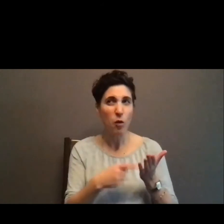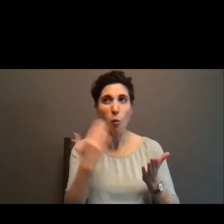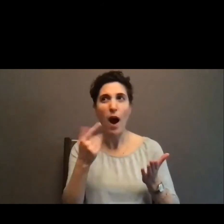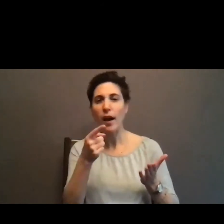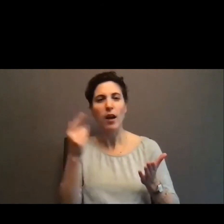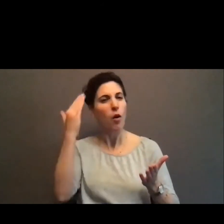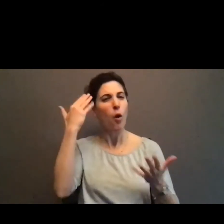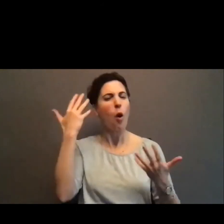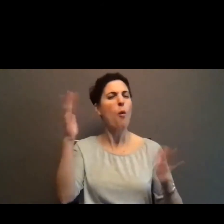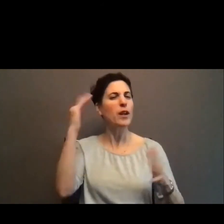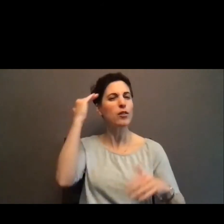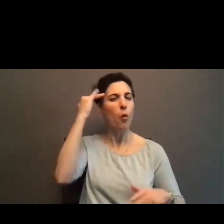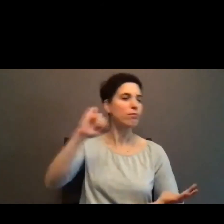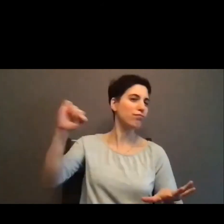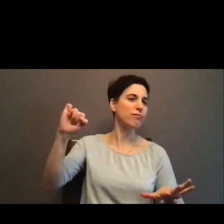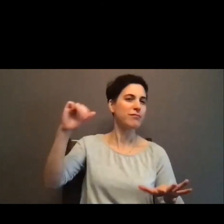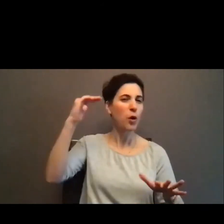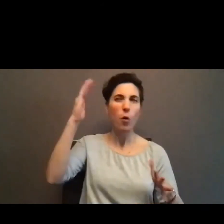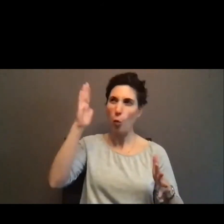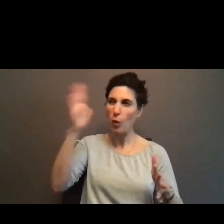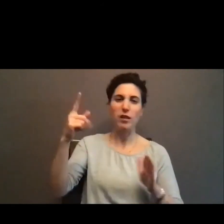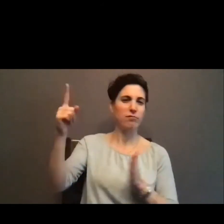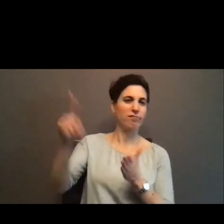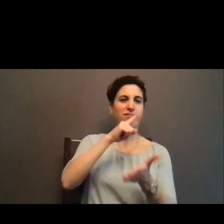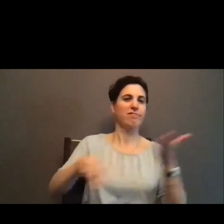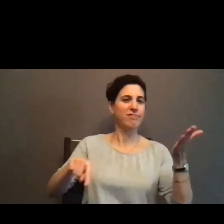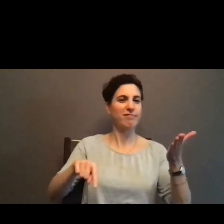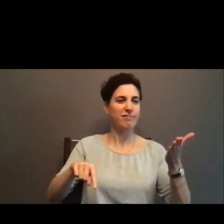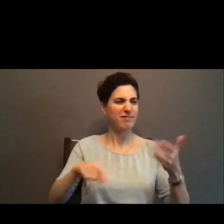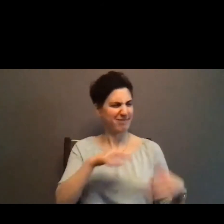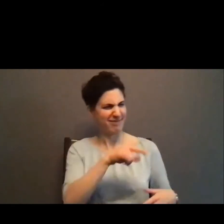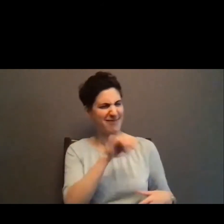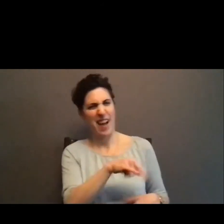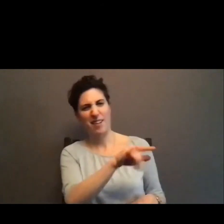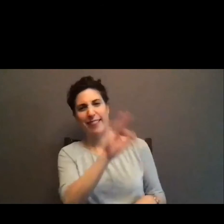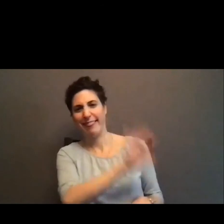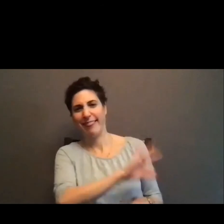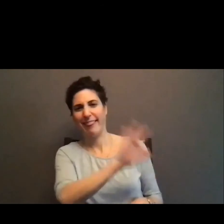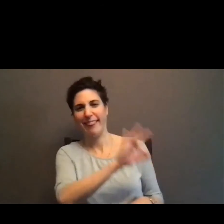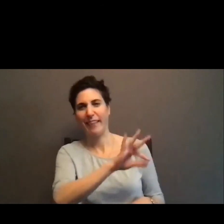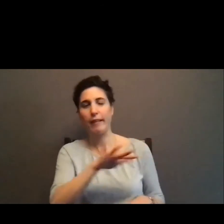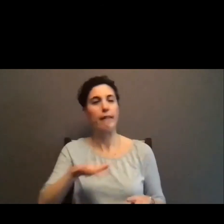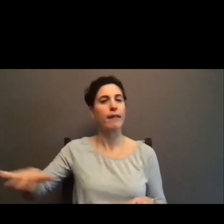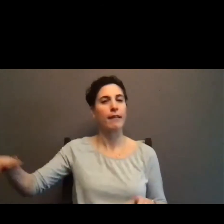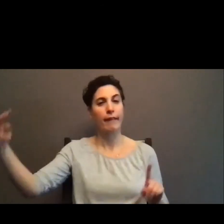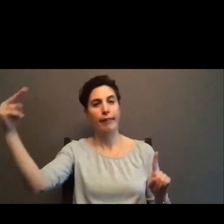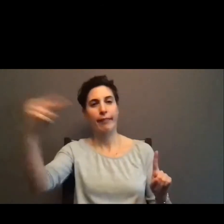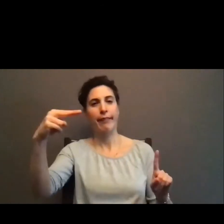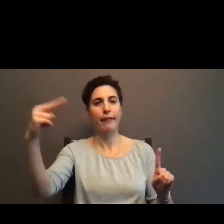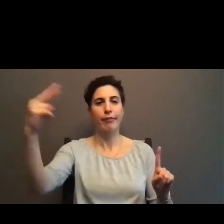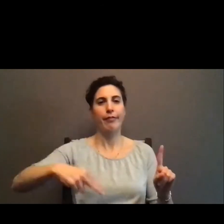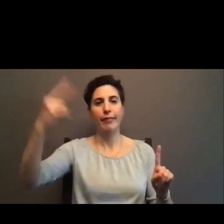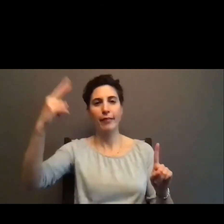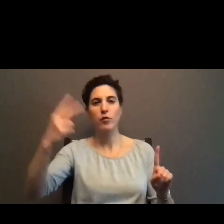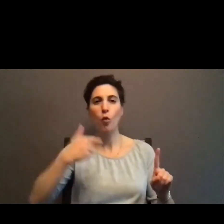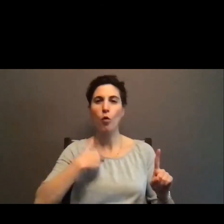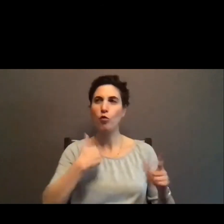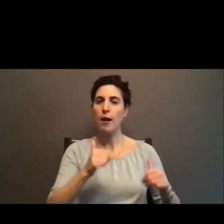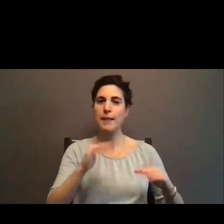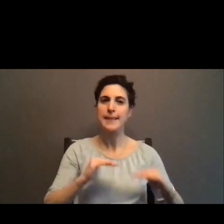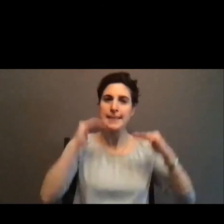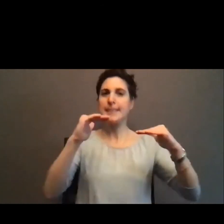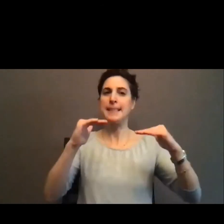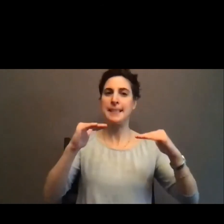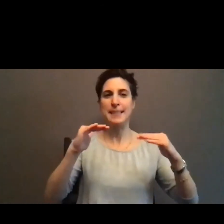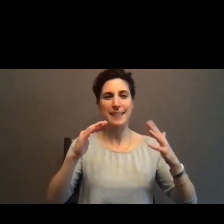of, oh, what are you doing? Like, this doesn't, this doesn't matter. This isn't, this is meaningless. It's, you know, all of those